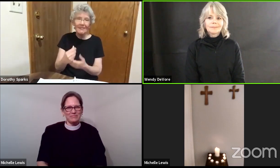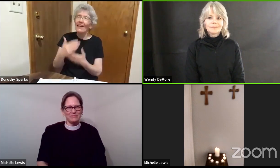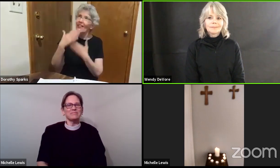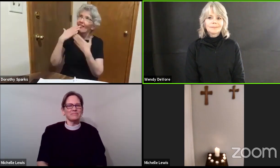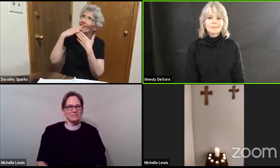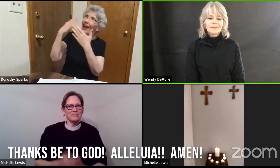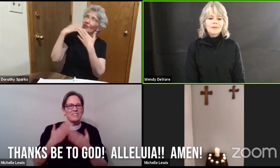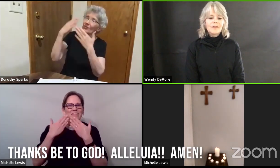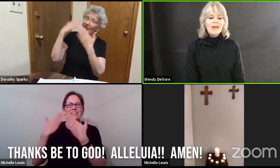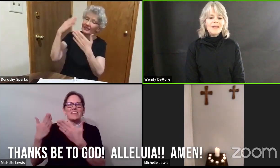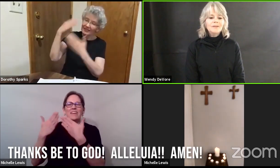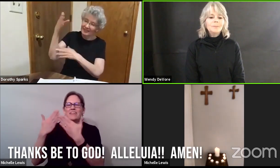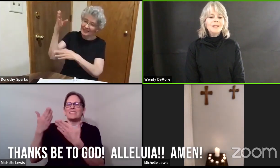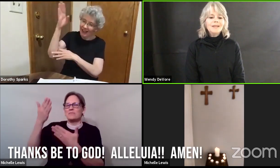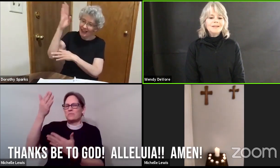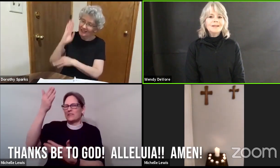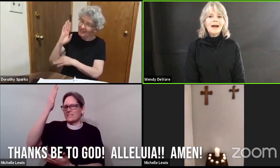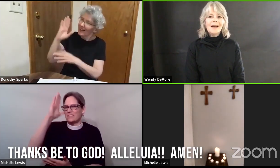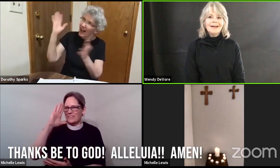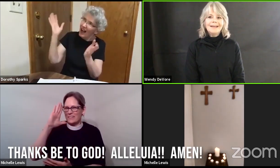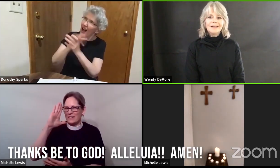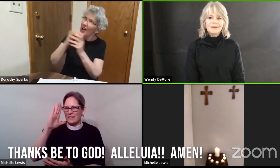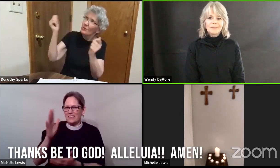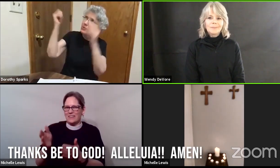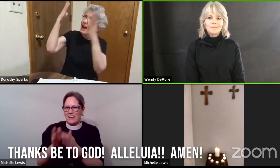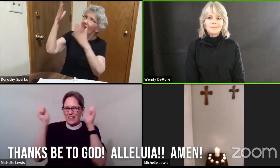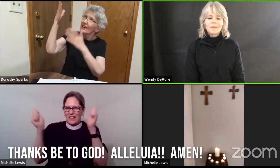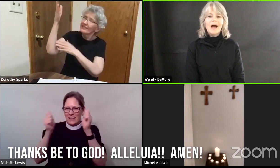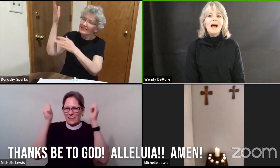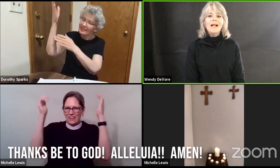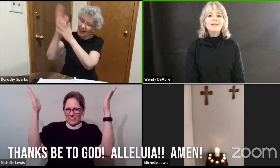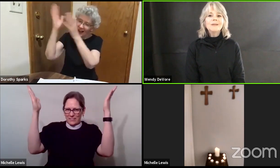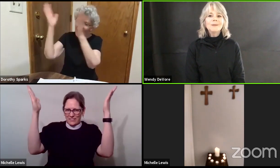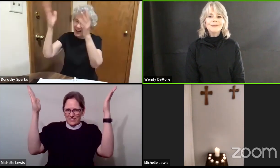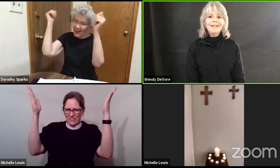Thanks be to God. Alleluia.